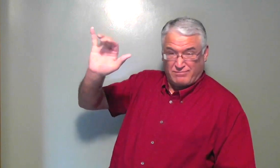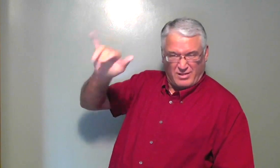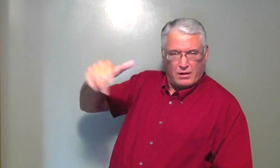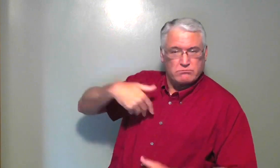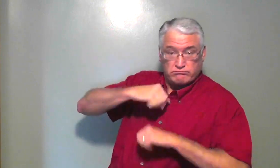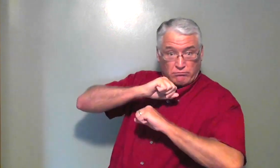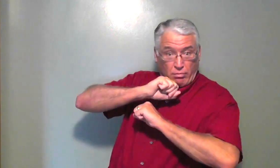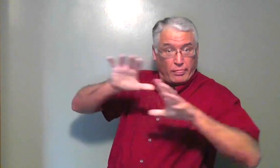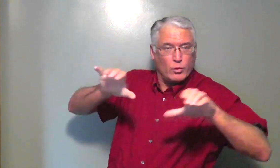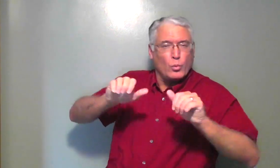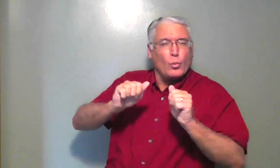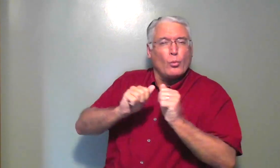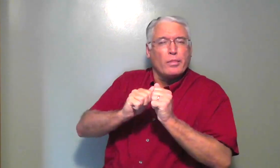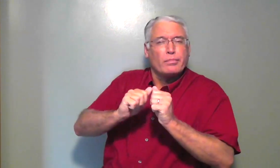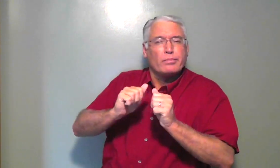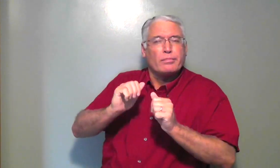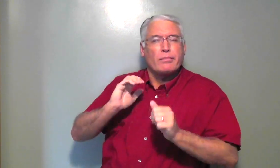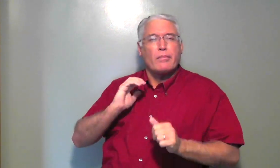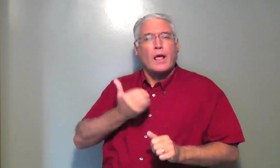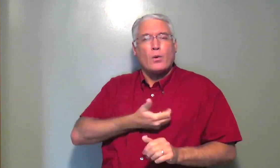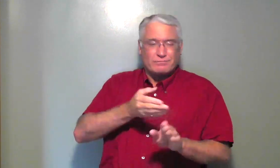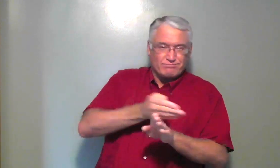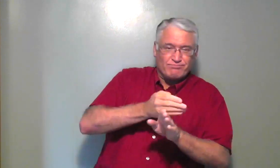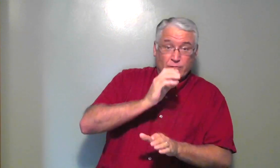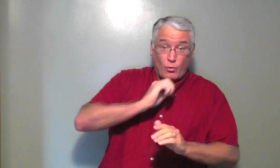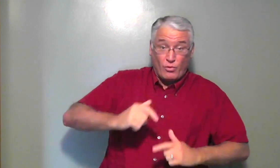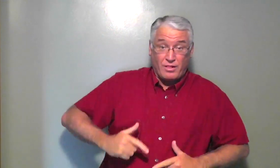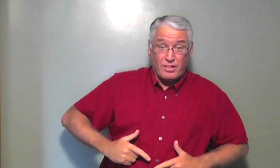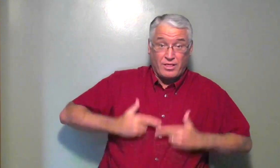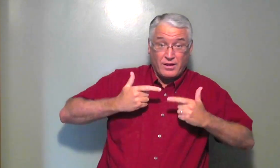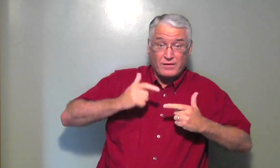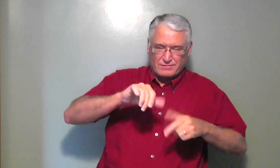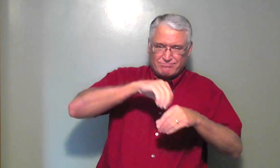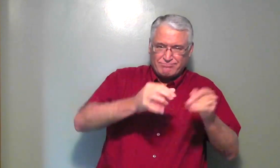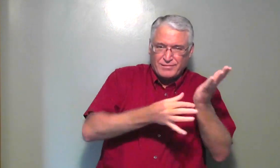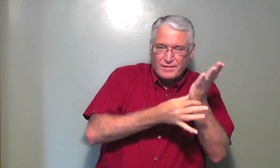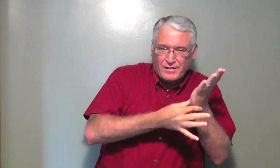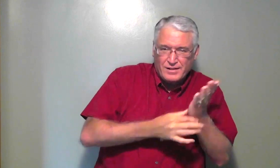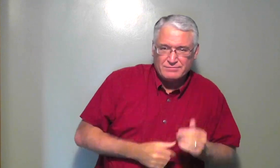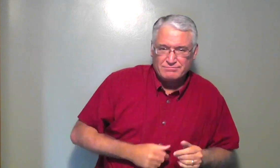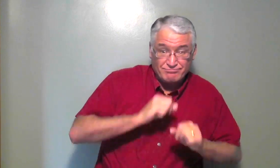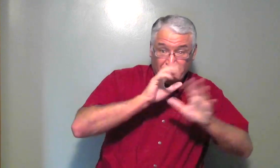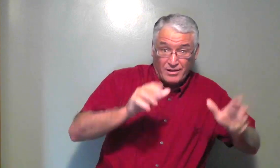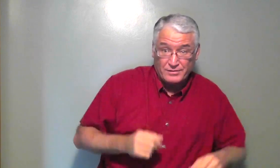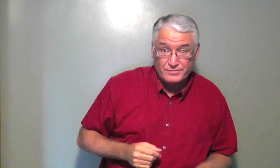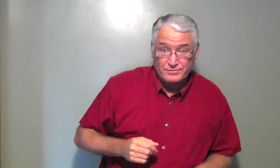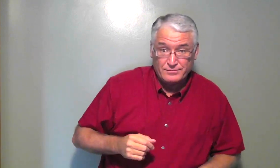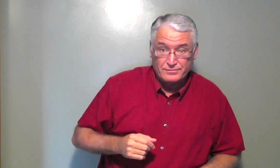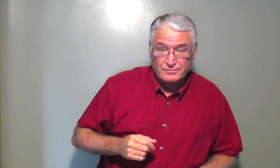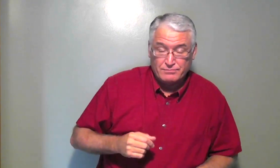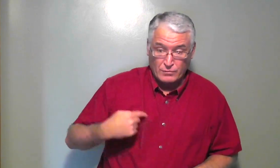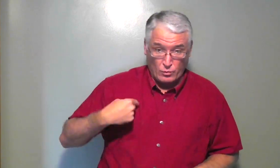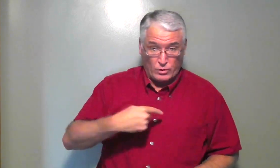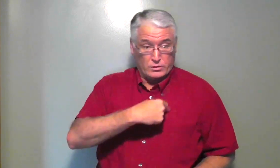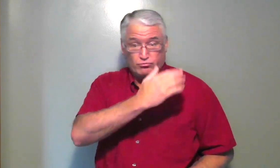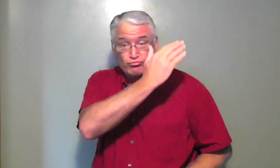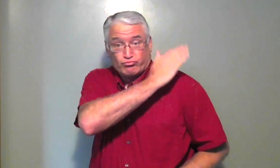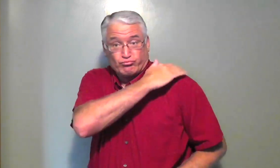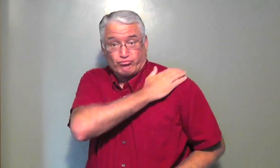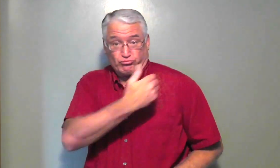entirely to God alone. There's nothing in our former life in the flesh, nothing, that